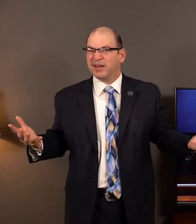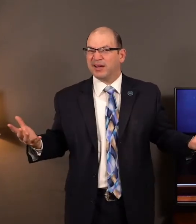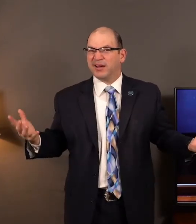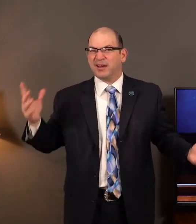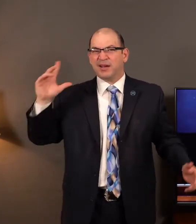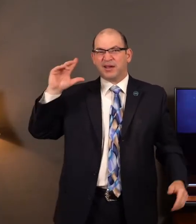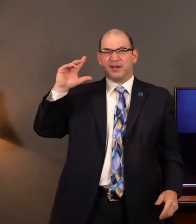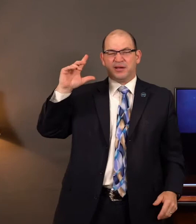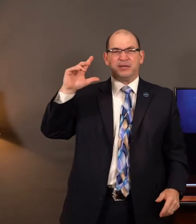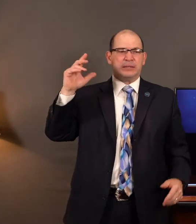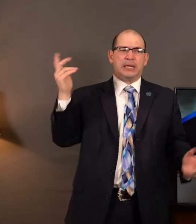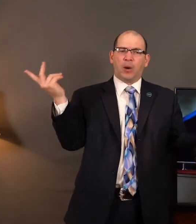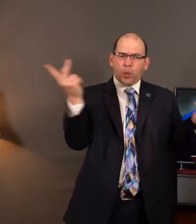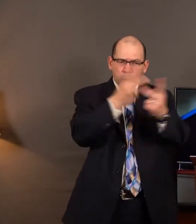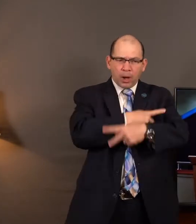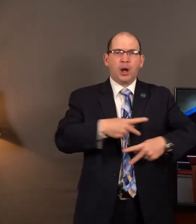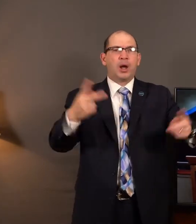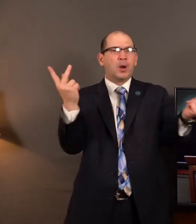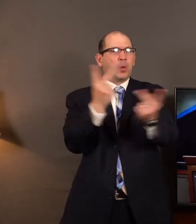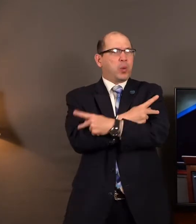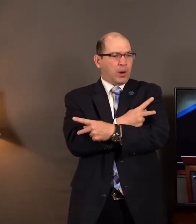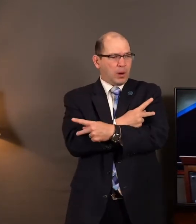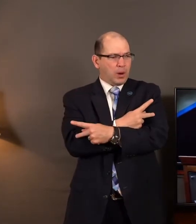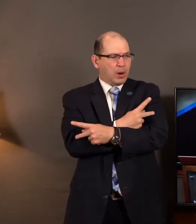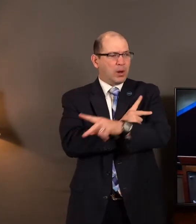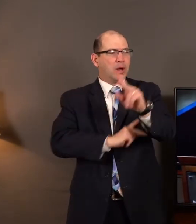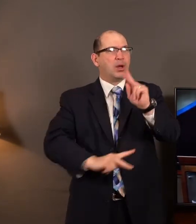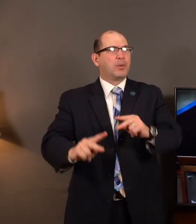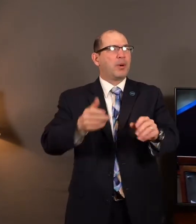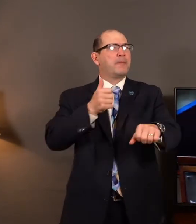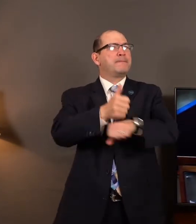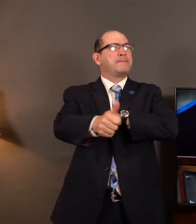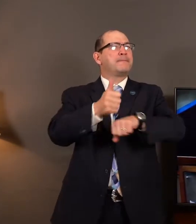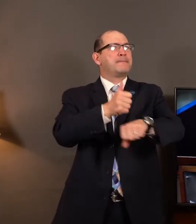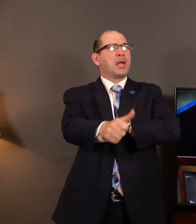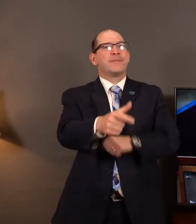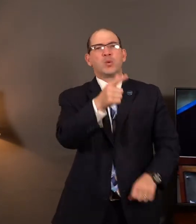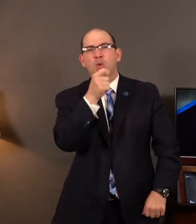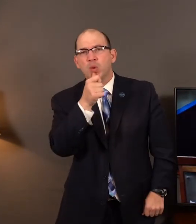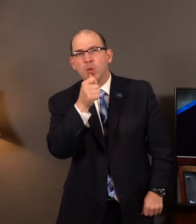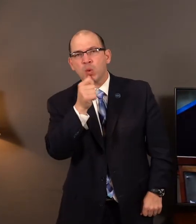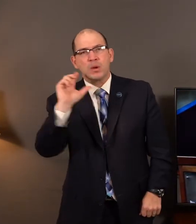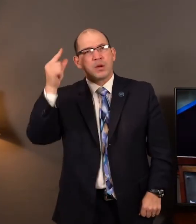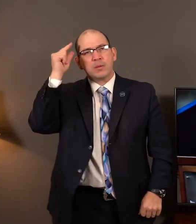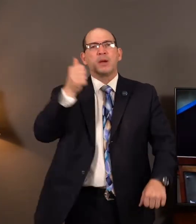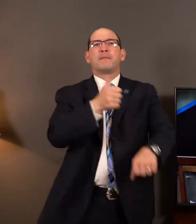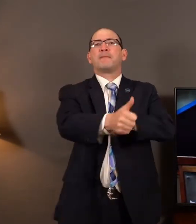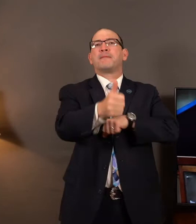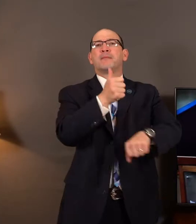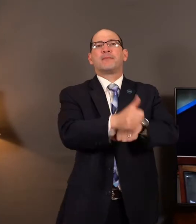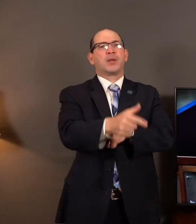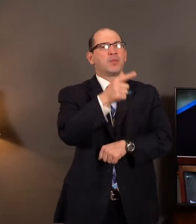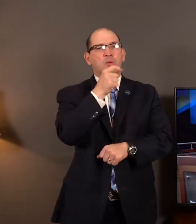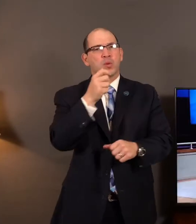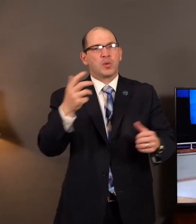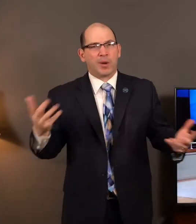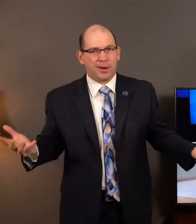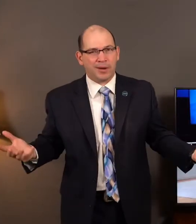things wax worse and worse. As things occur that we thought we may never see in our lifetime. When it comes to the blame game.